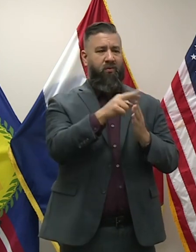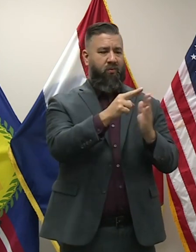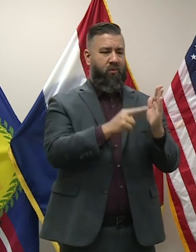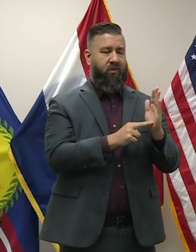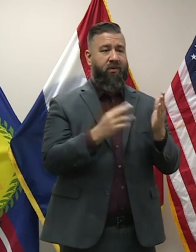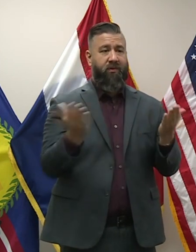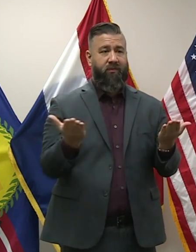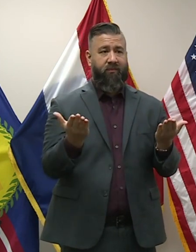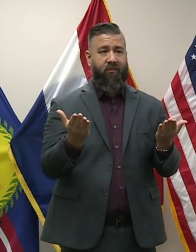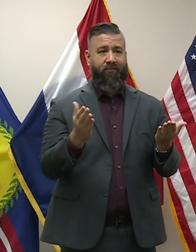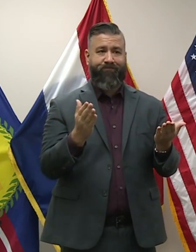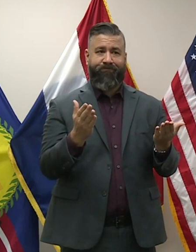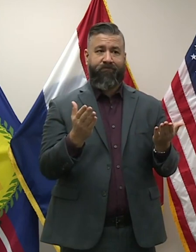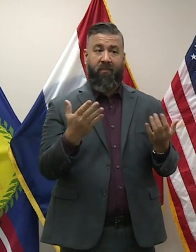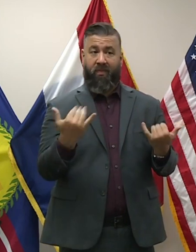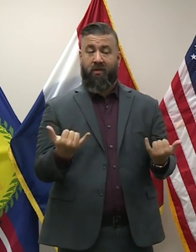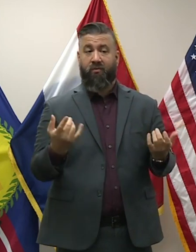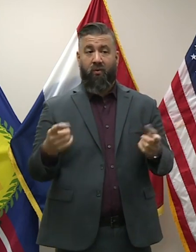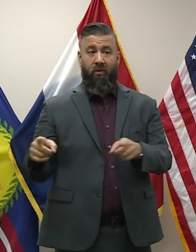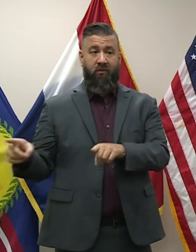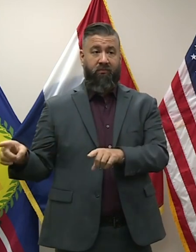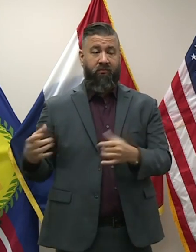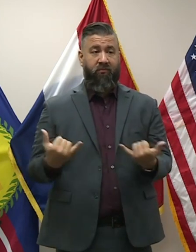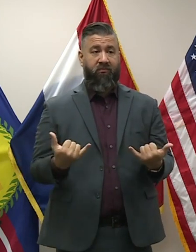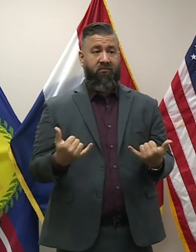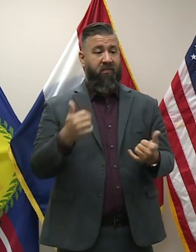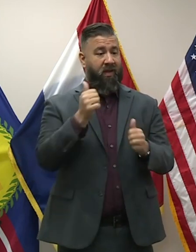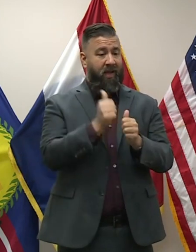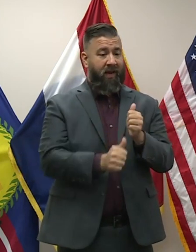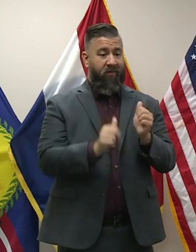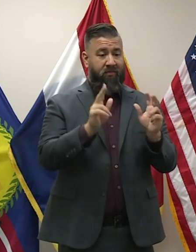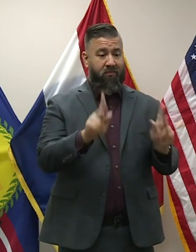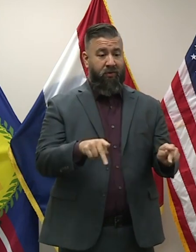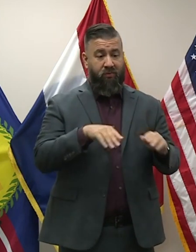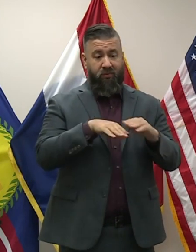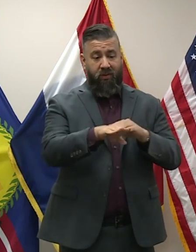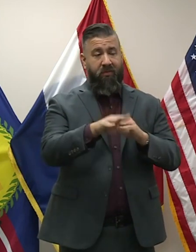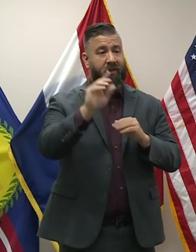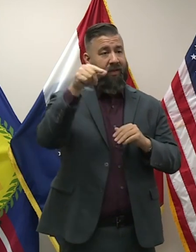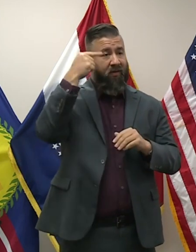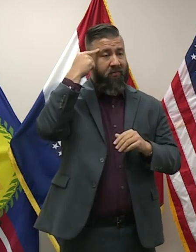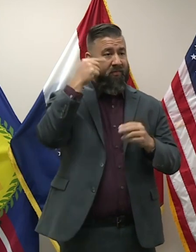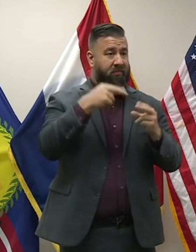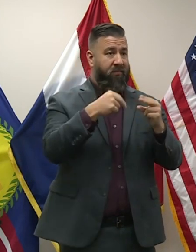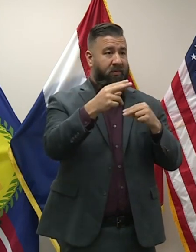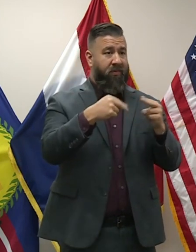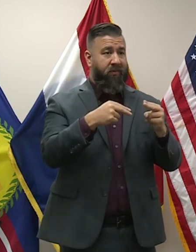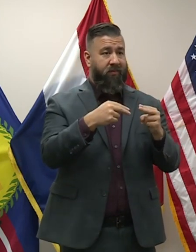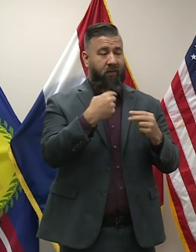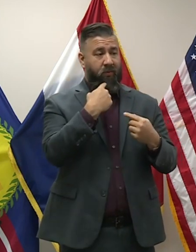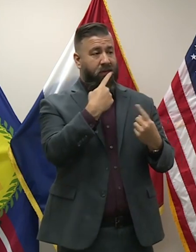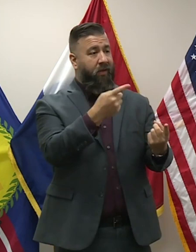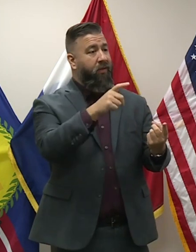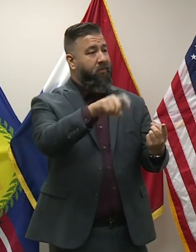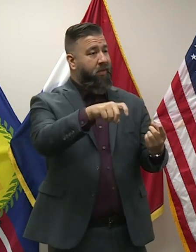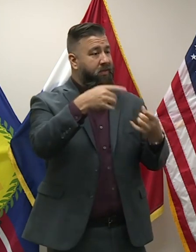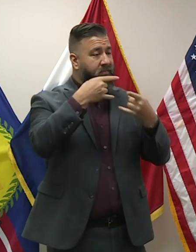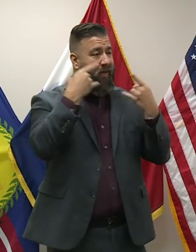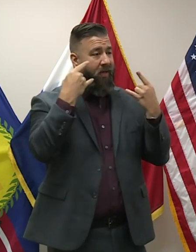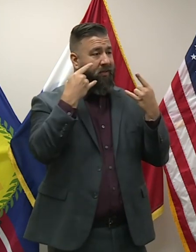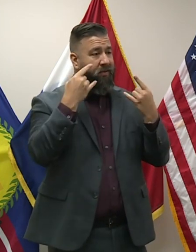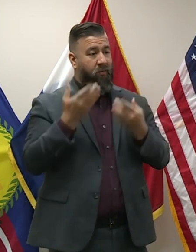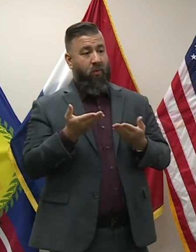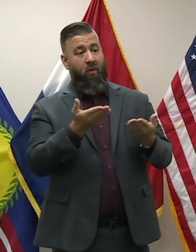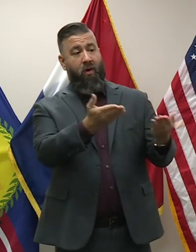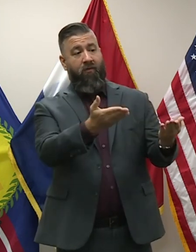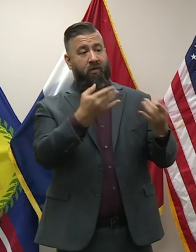And currently, that's the case. Everyone who enters a county building is reminded that they need to be wearing a mask and is offered a mask